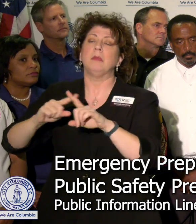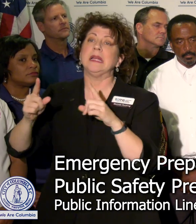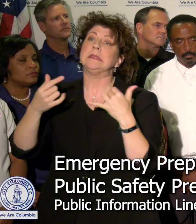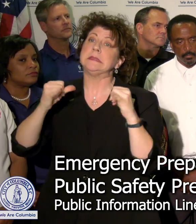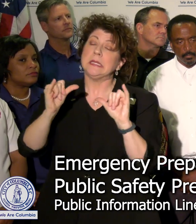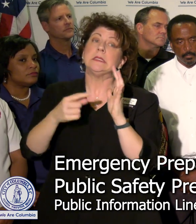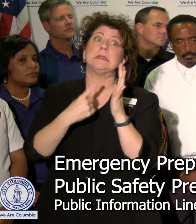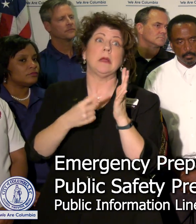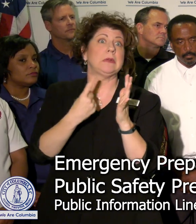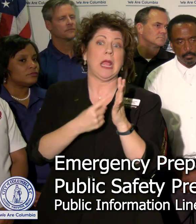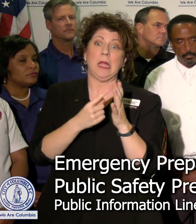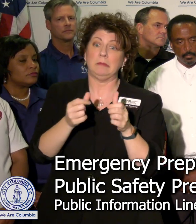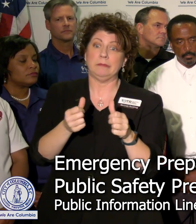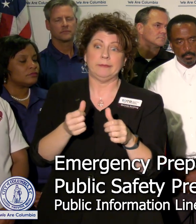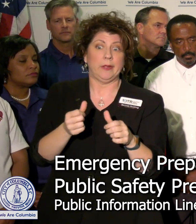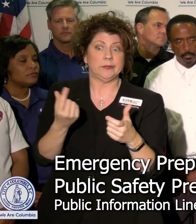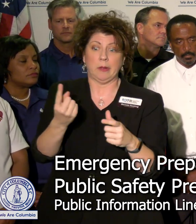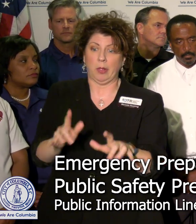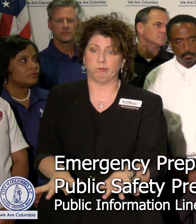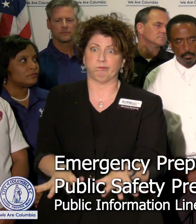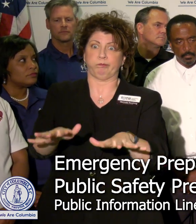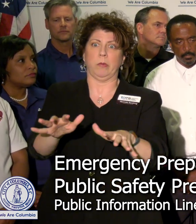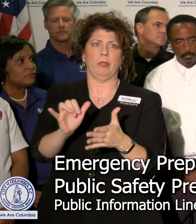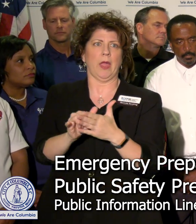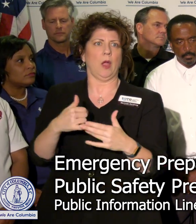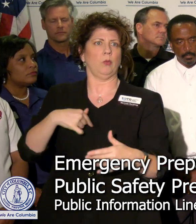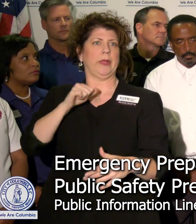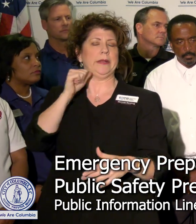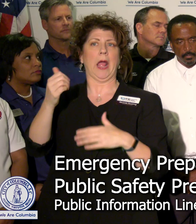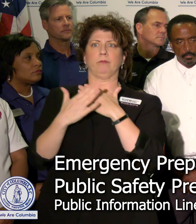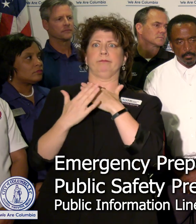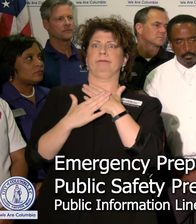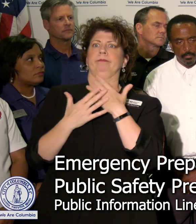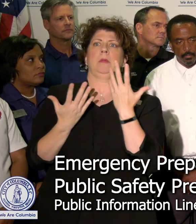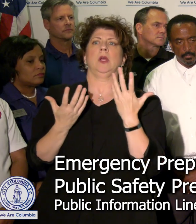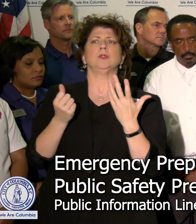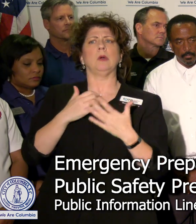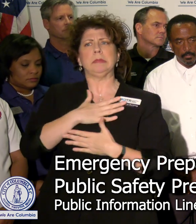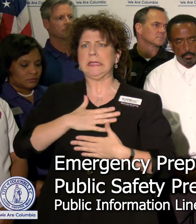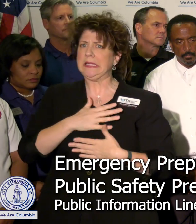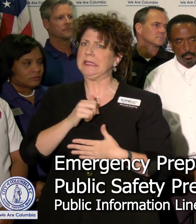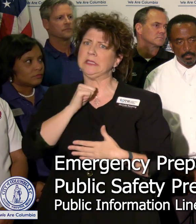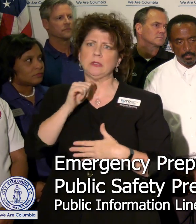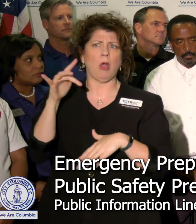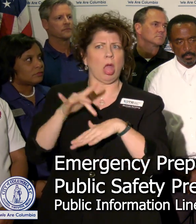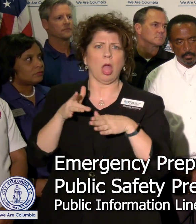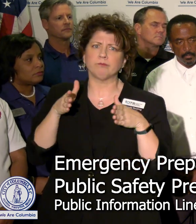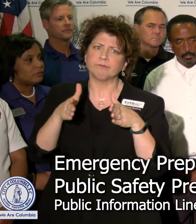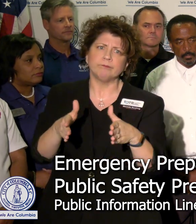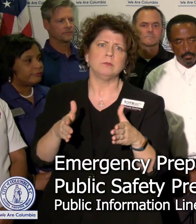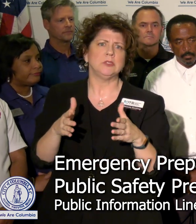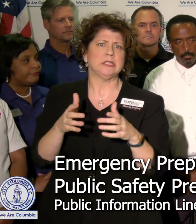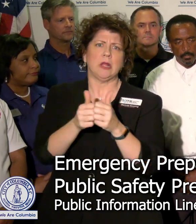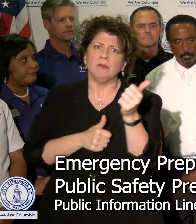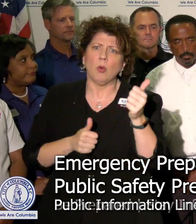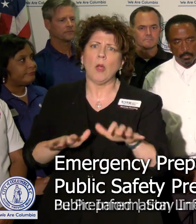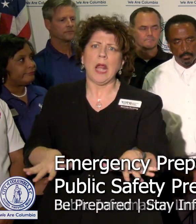that we may not have something pre-staged. So stay off the roadways and avoid hot water. Thank you.